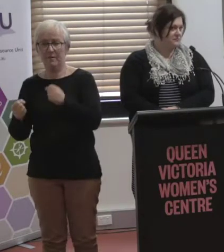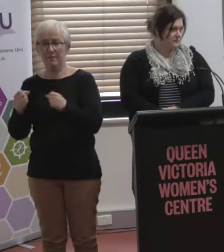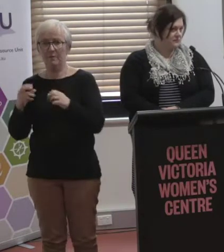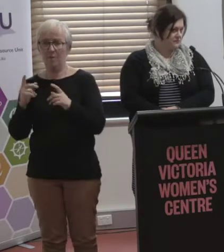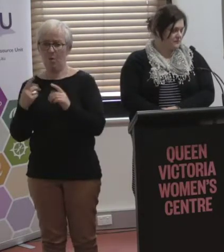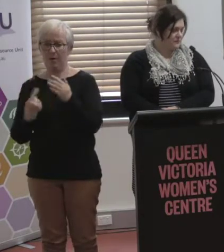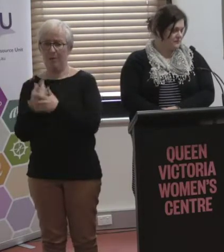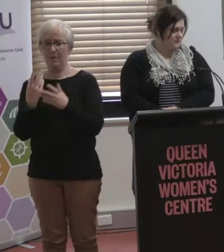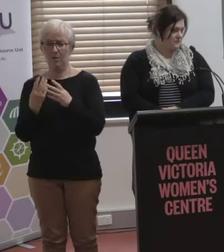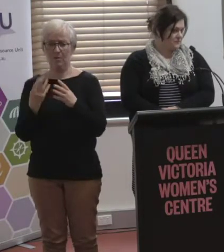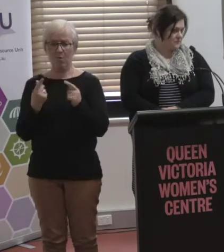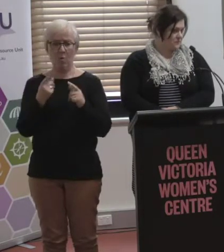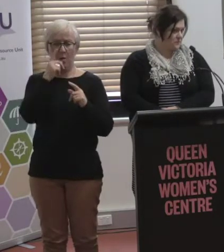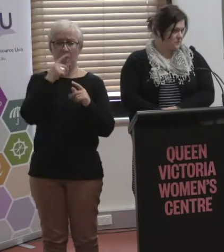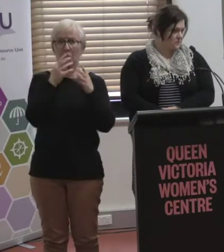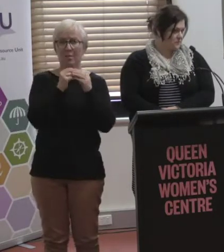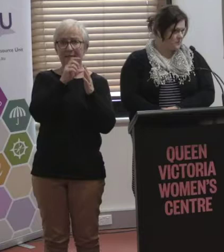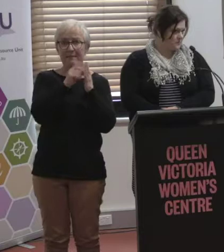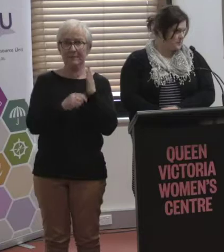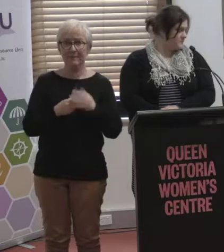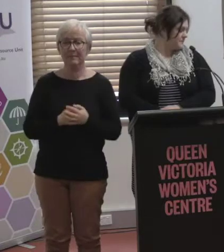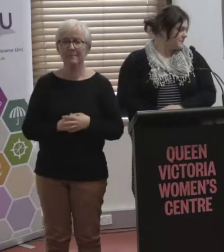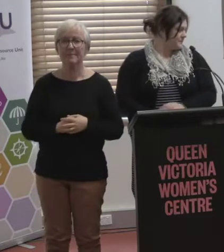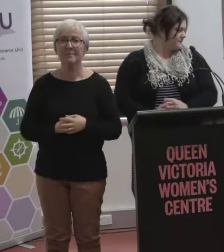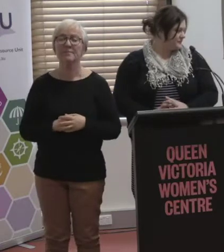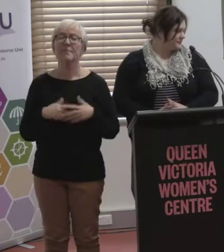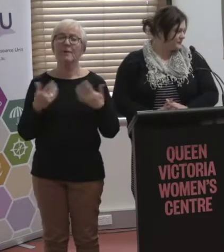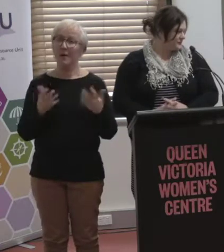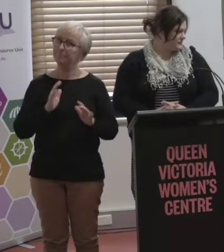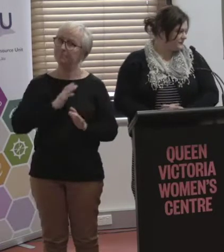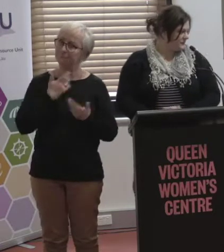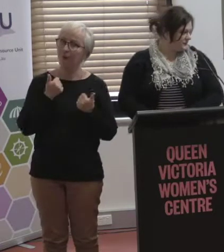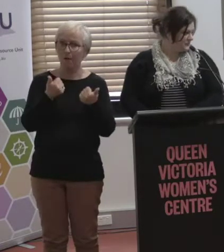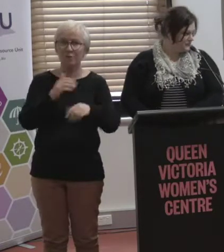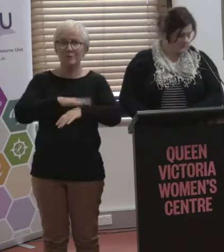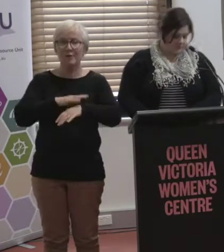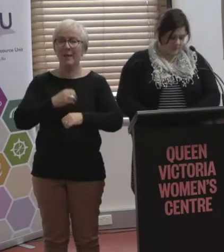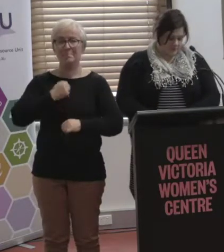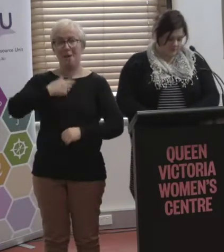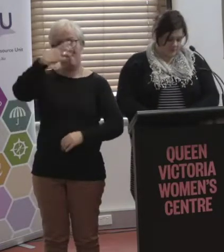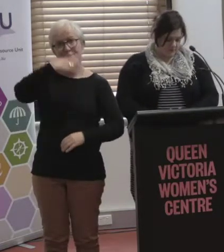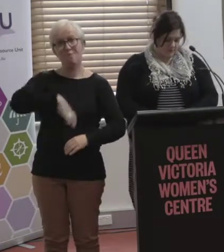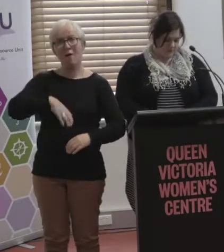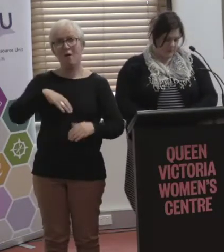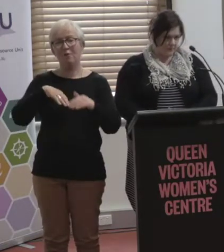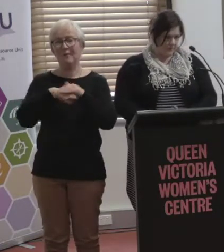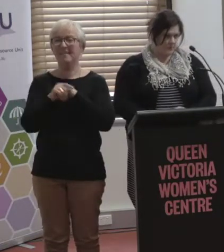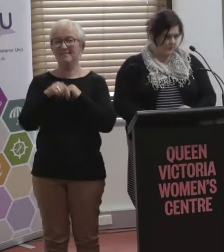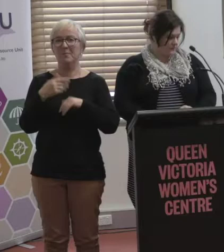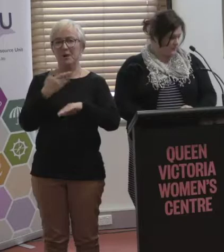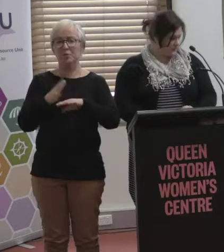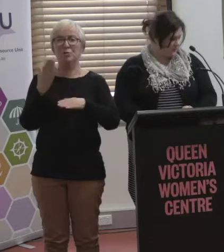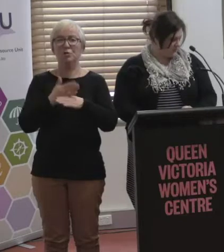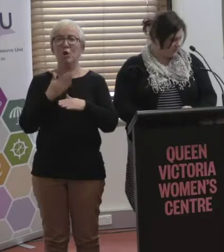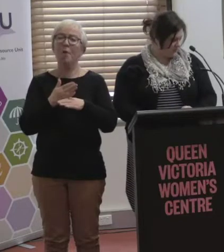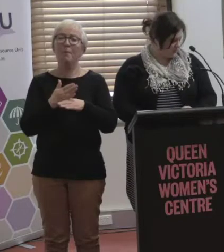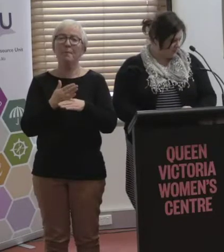members? What's your comments on that? Well, it's really timely because in my role in VDAC, a